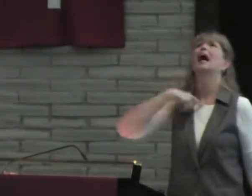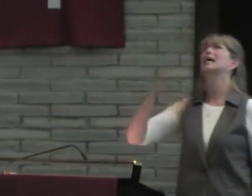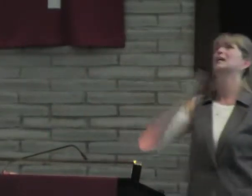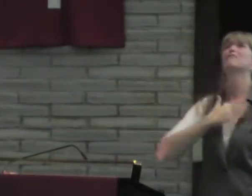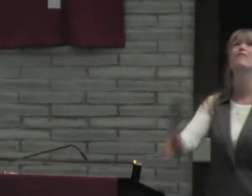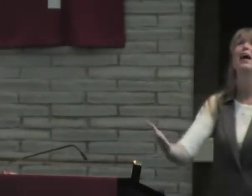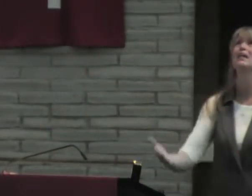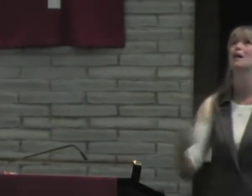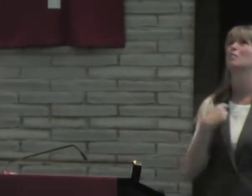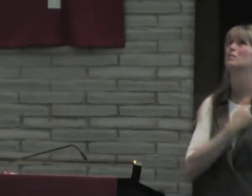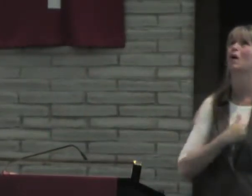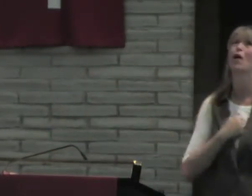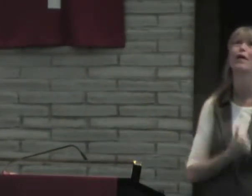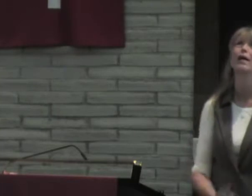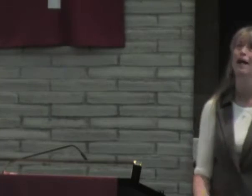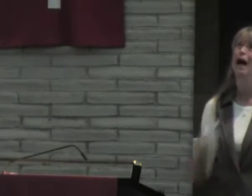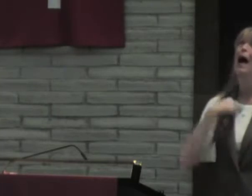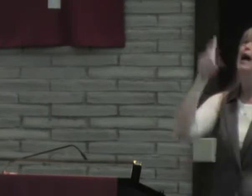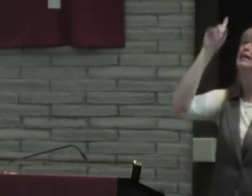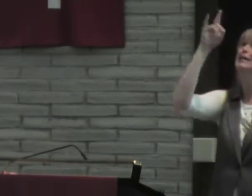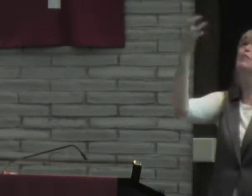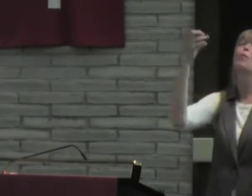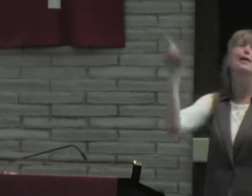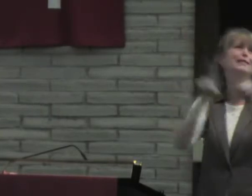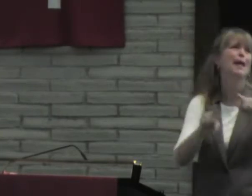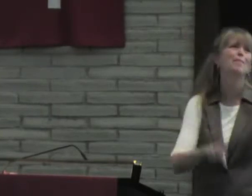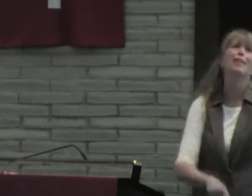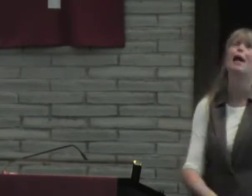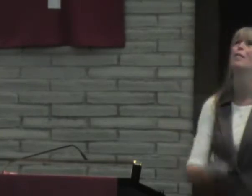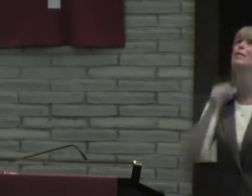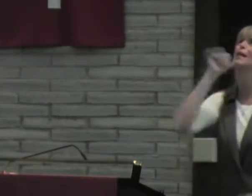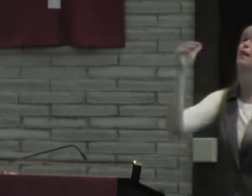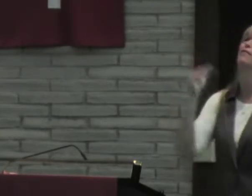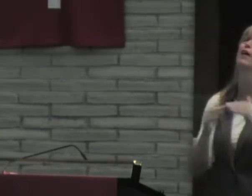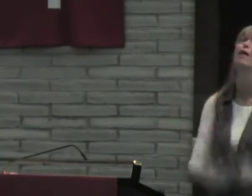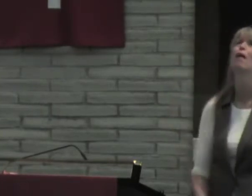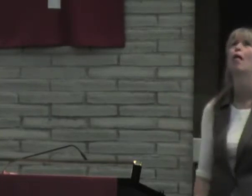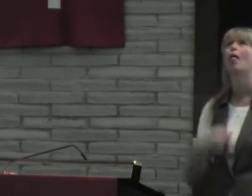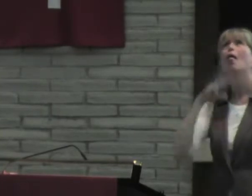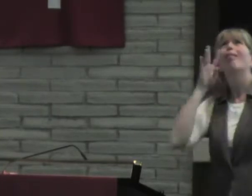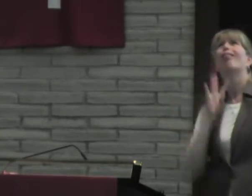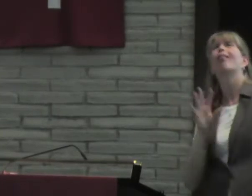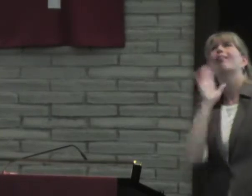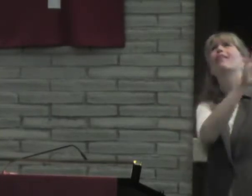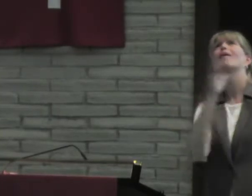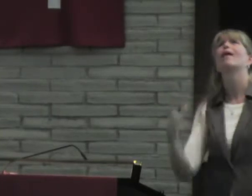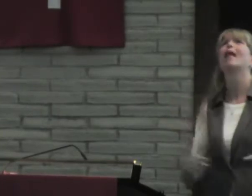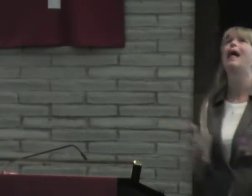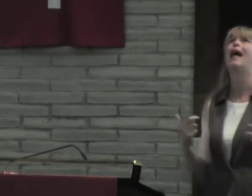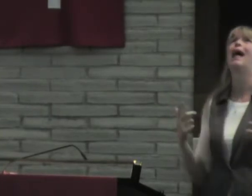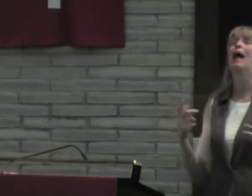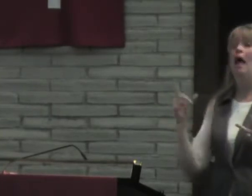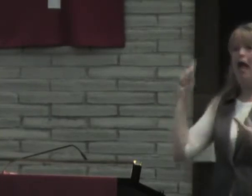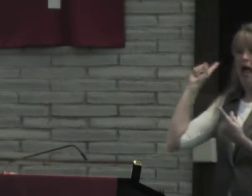Asaph says, I confess, I'm sorry, I want the same thing as all of them. It's not fair. I'm jealous.